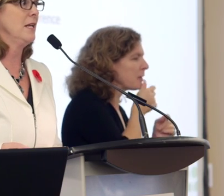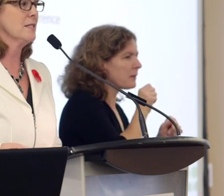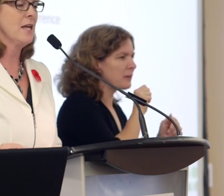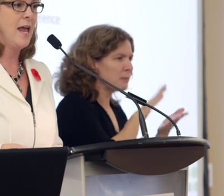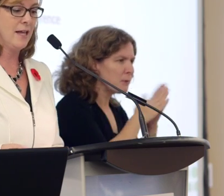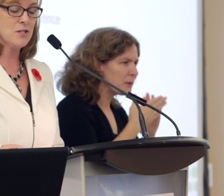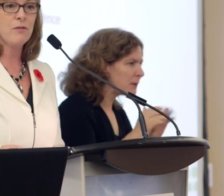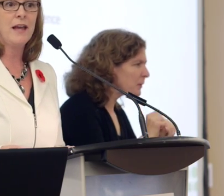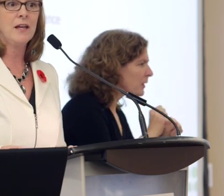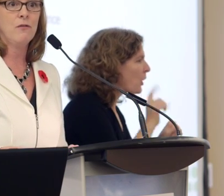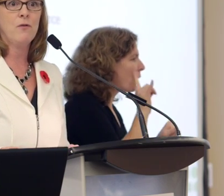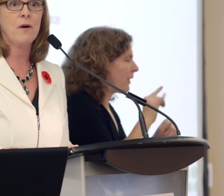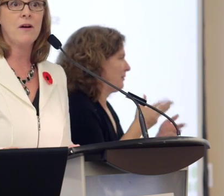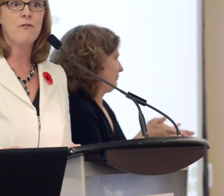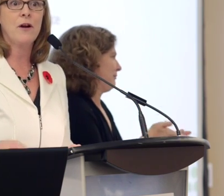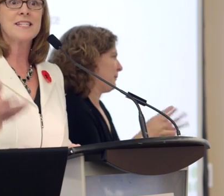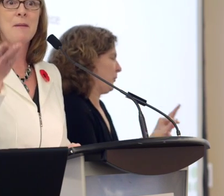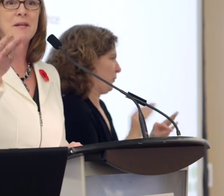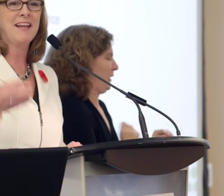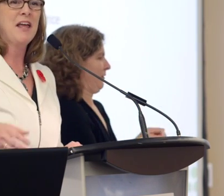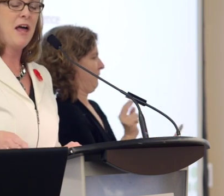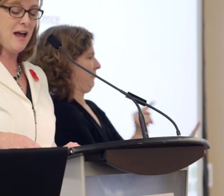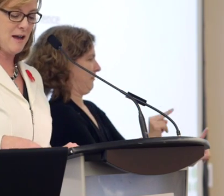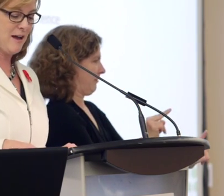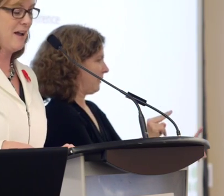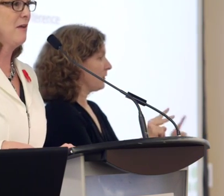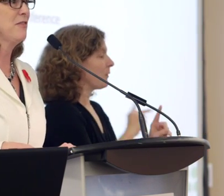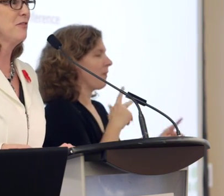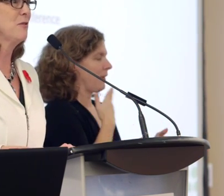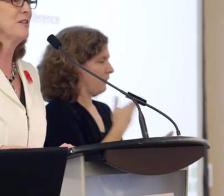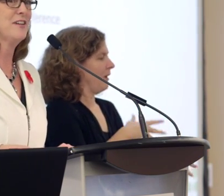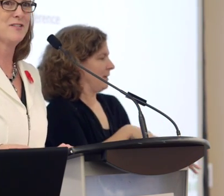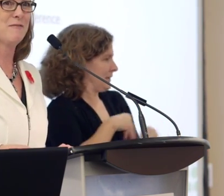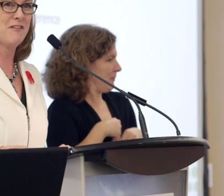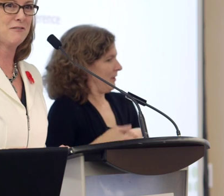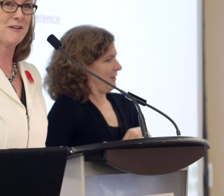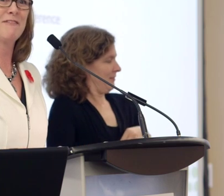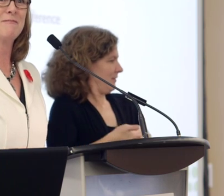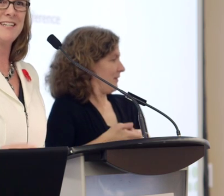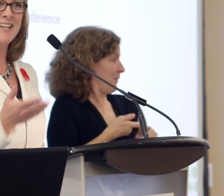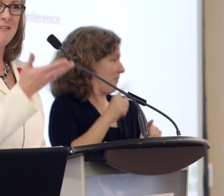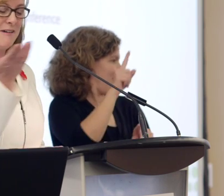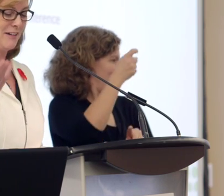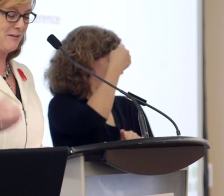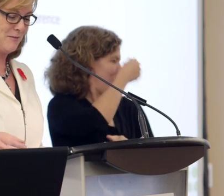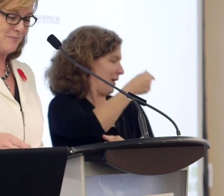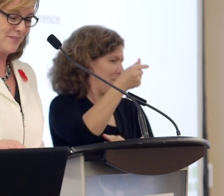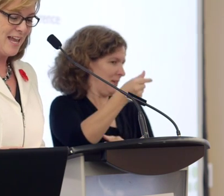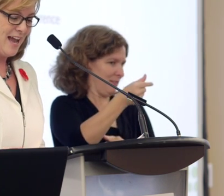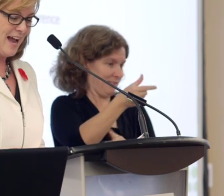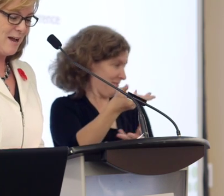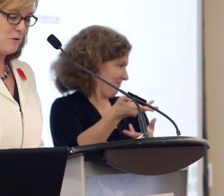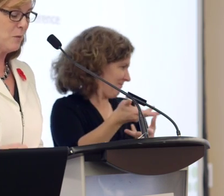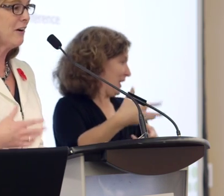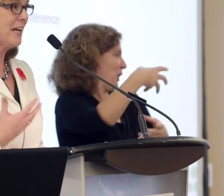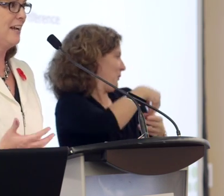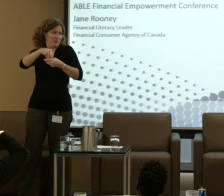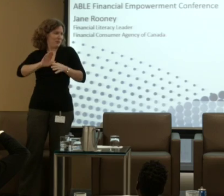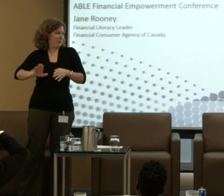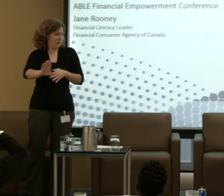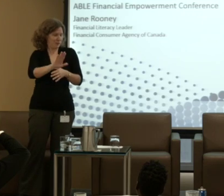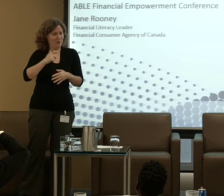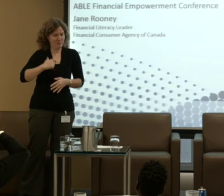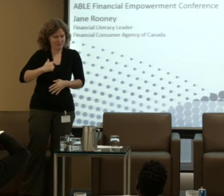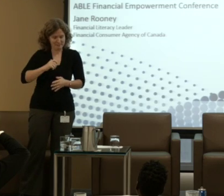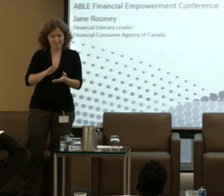the communities. And so thank you for accepting those of us from federal government among you. We are